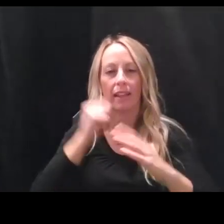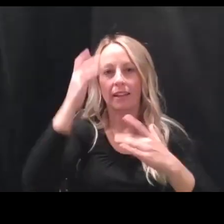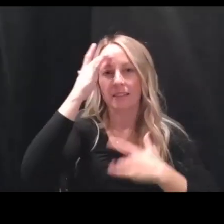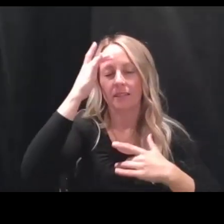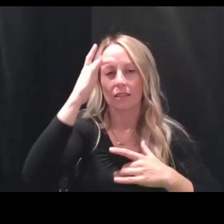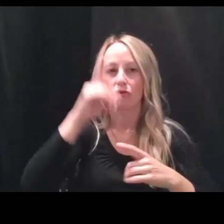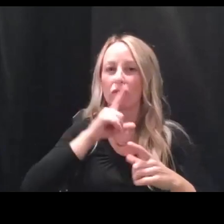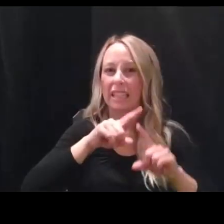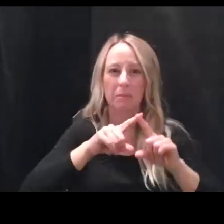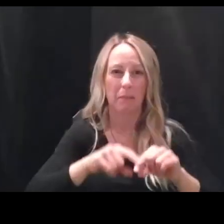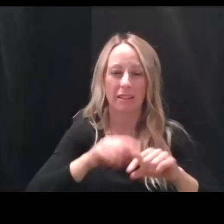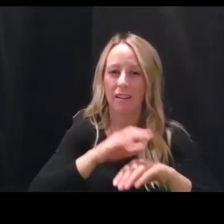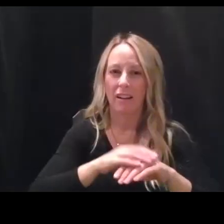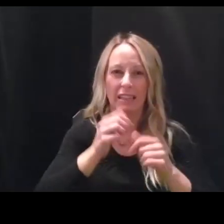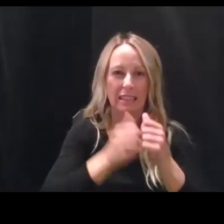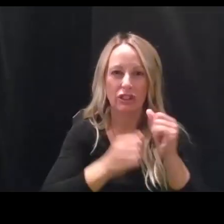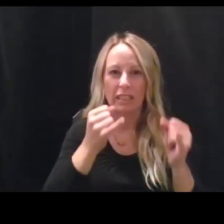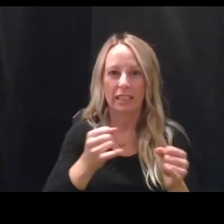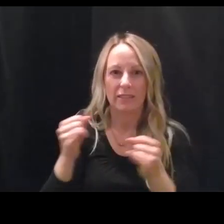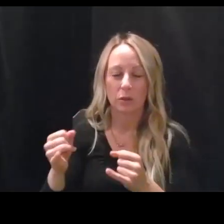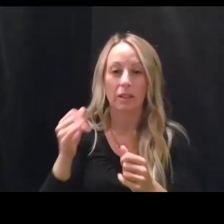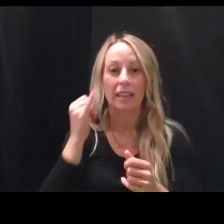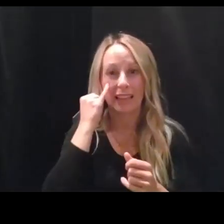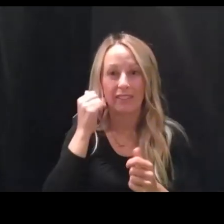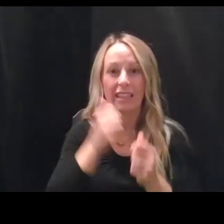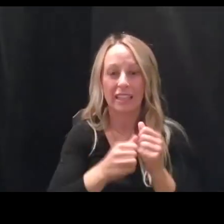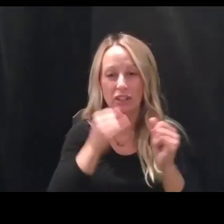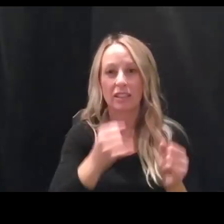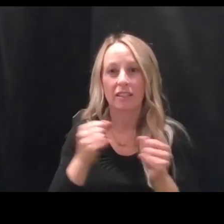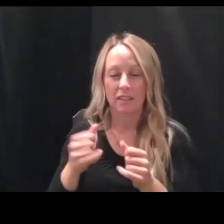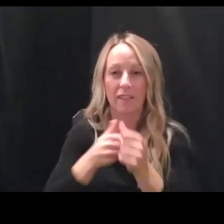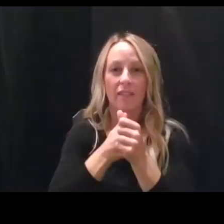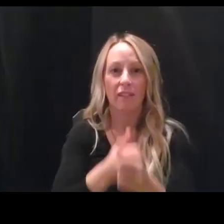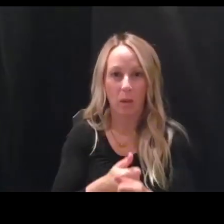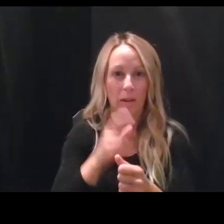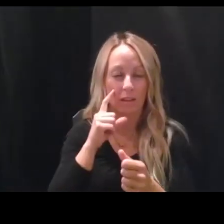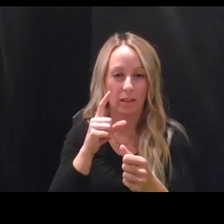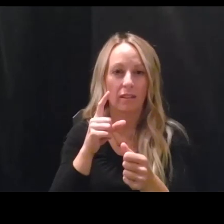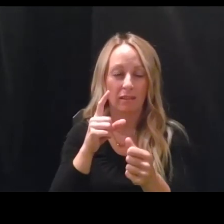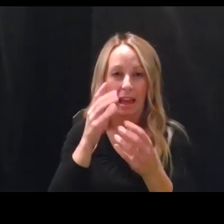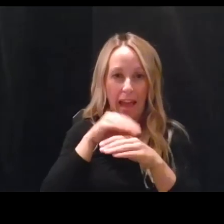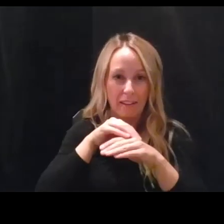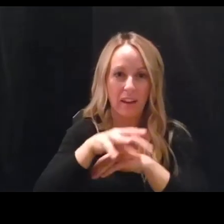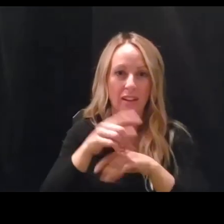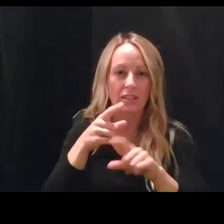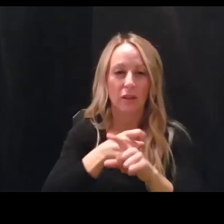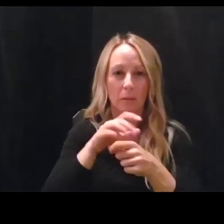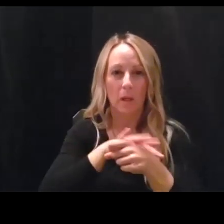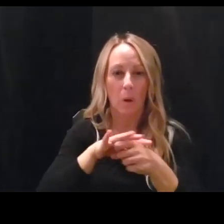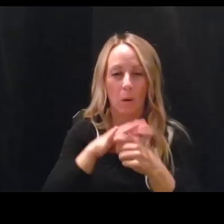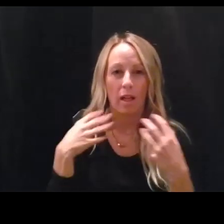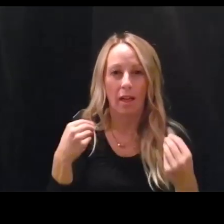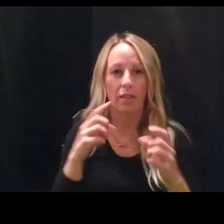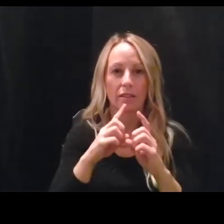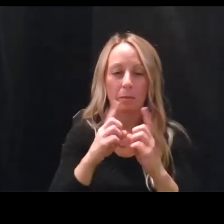individual. As long as the individuals follow the advice that the local health departments give them, uh, they should remain relatively